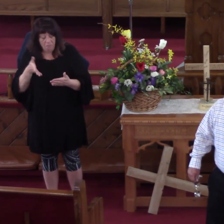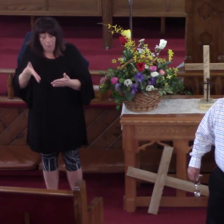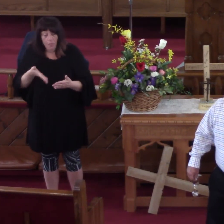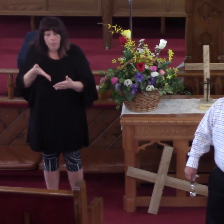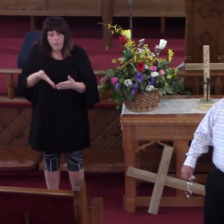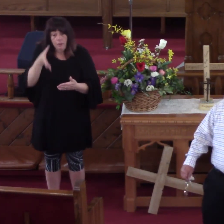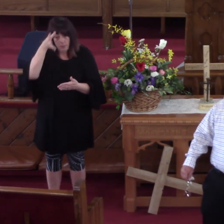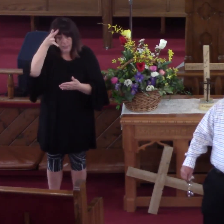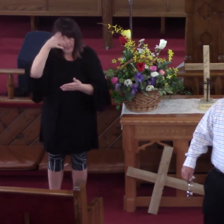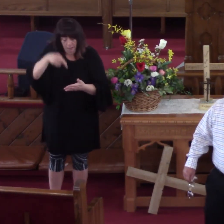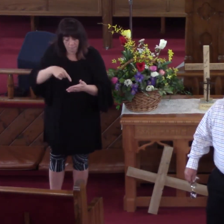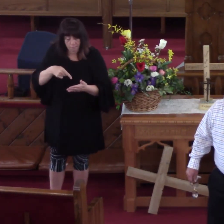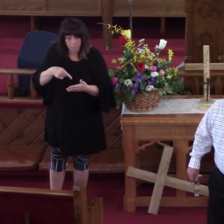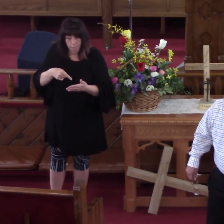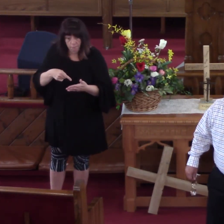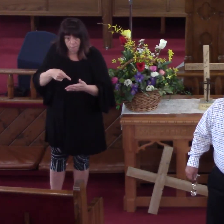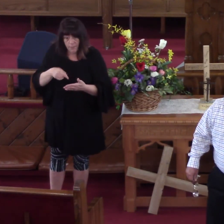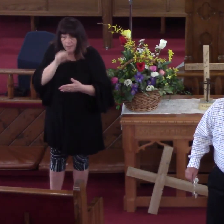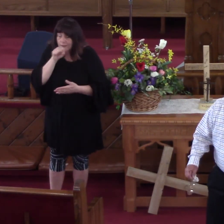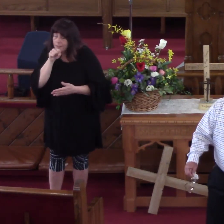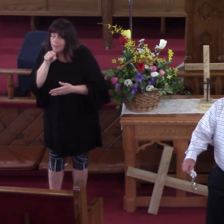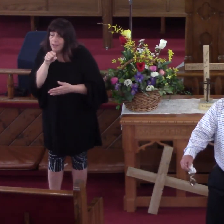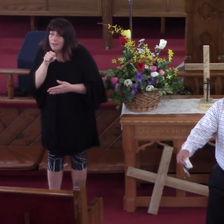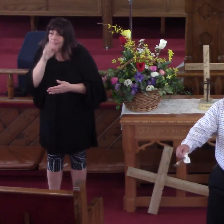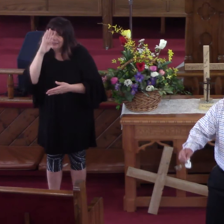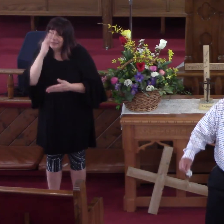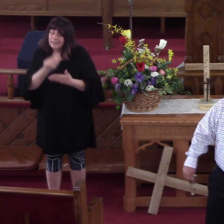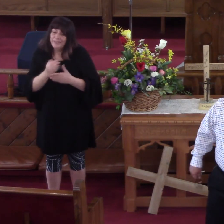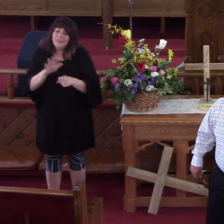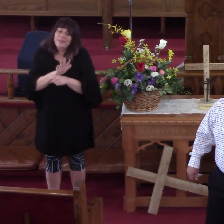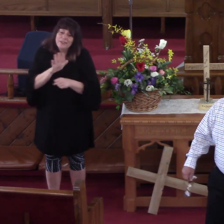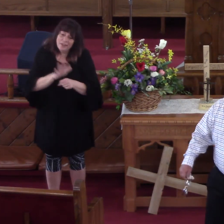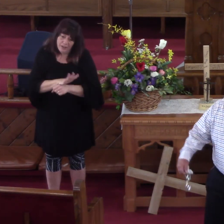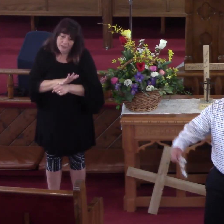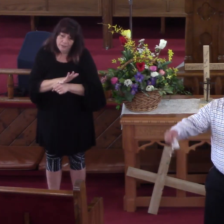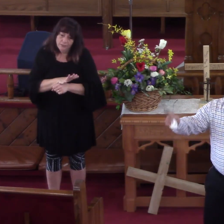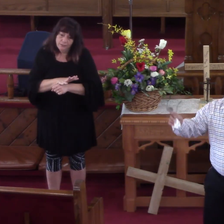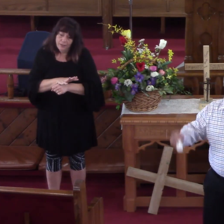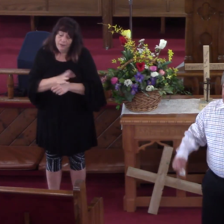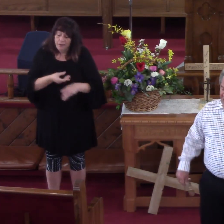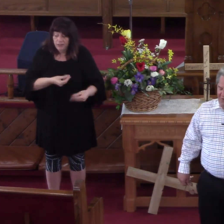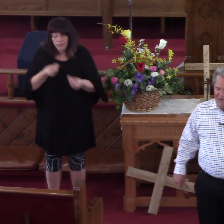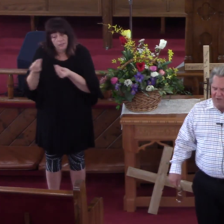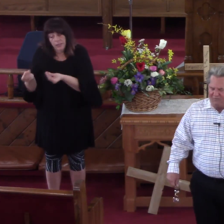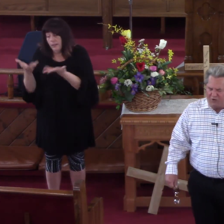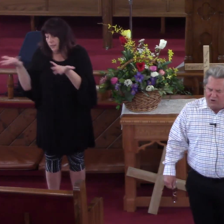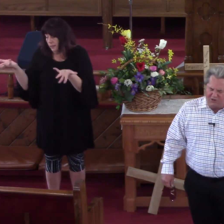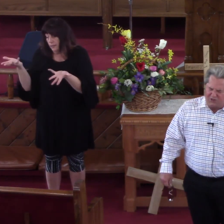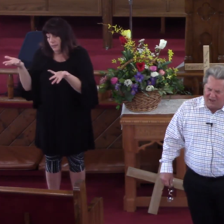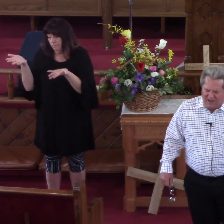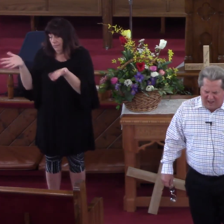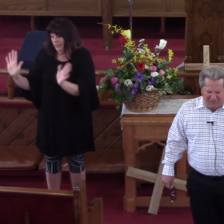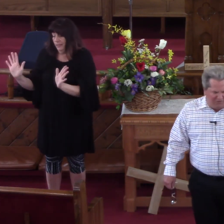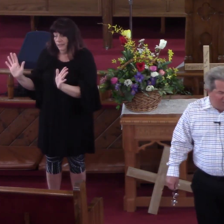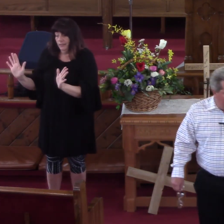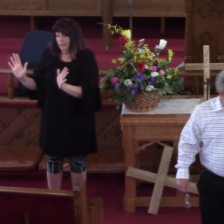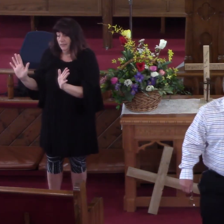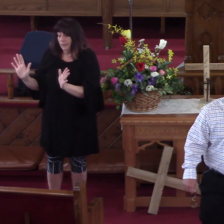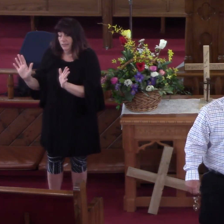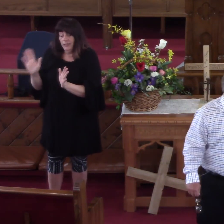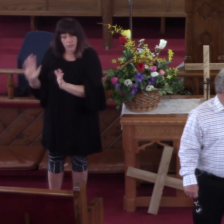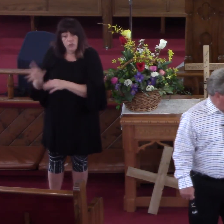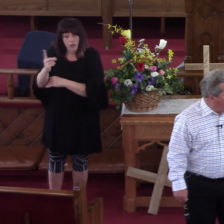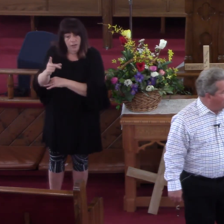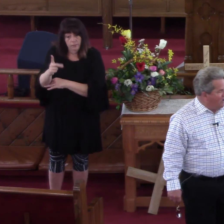Doubt That He Just Loved His Son Enough That He Was Willing To Give Him His Portion Of Good He